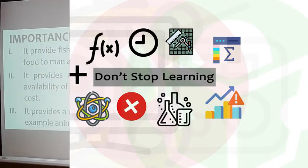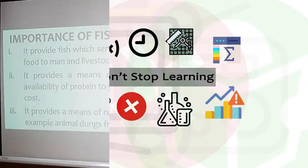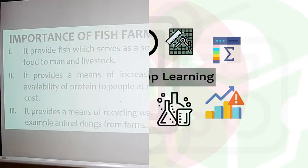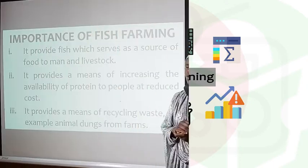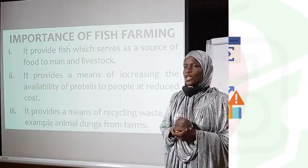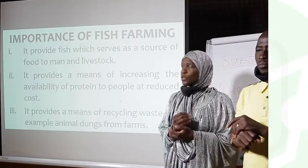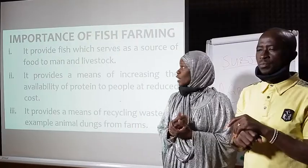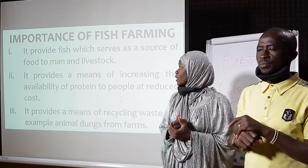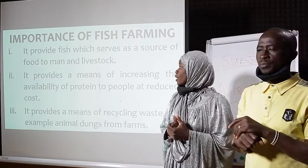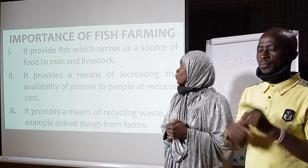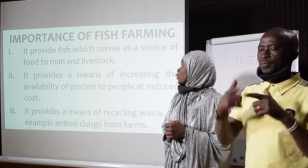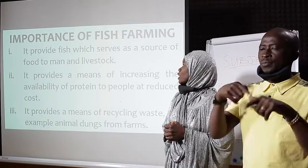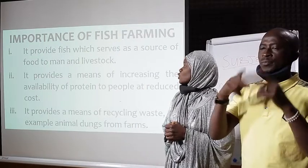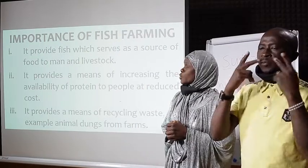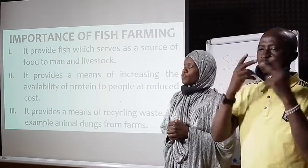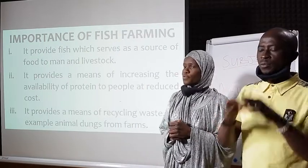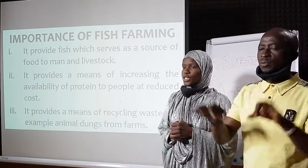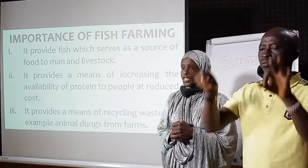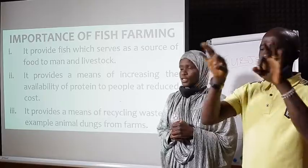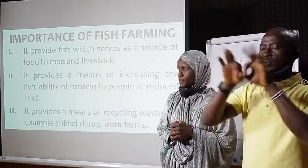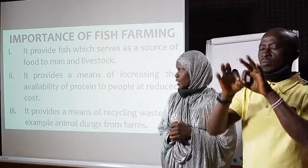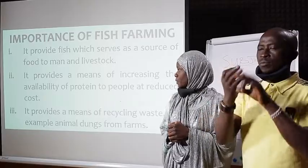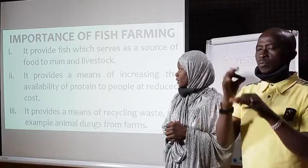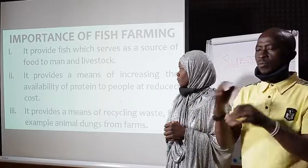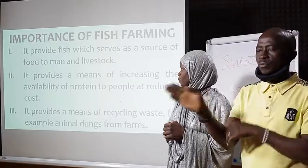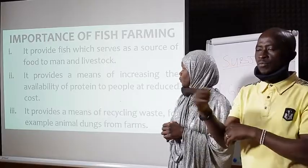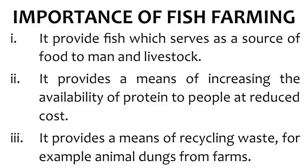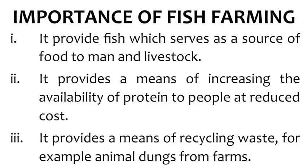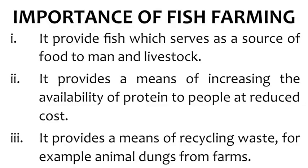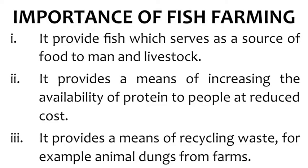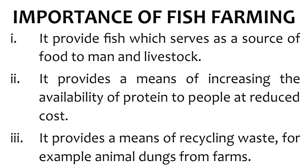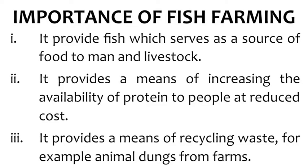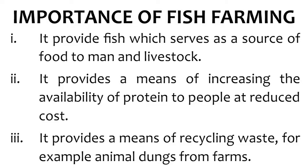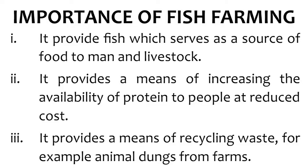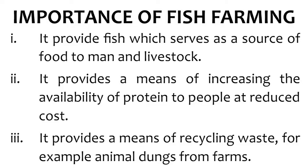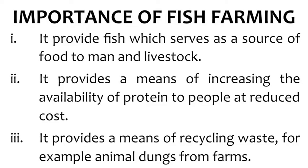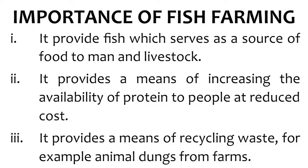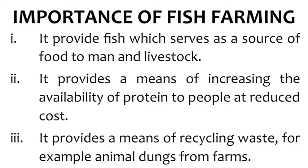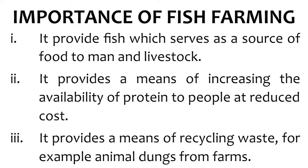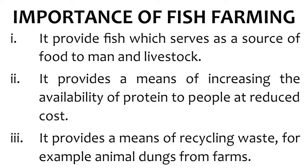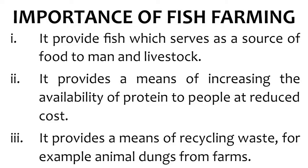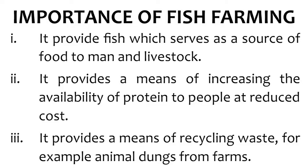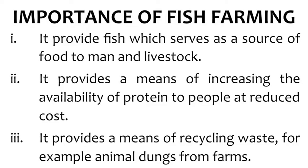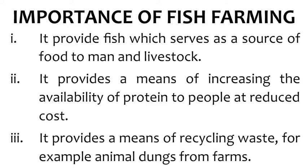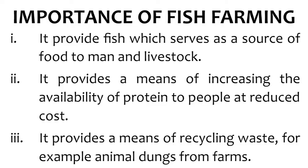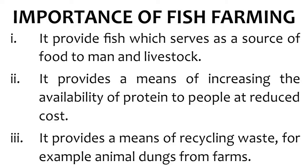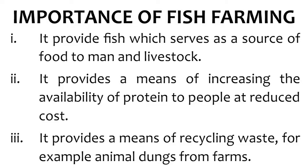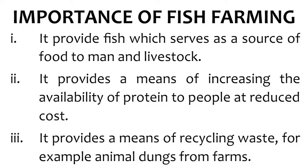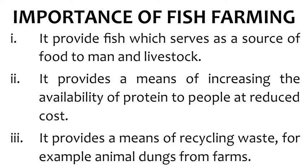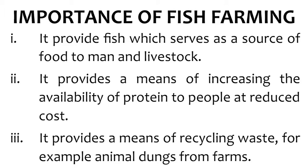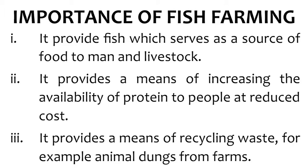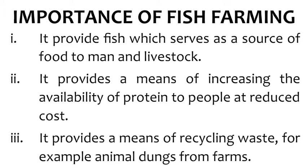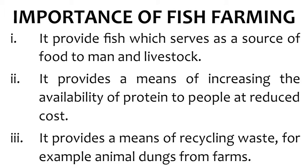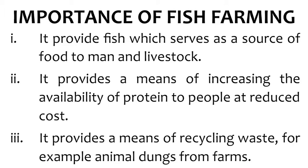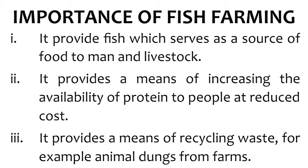now let's let's look at the importance of fish farming number one we said it provides fish which